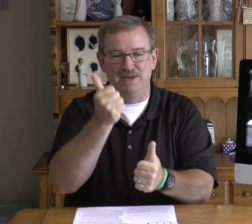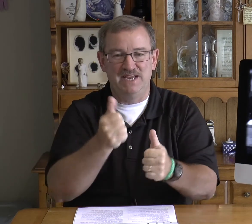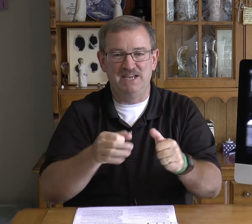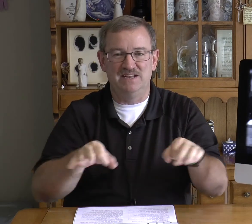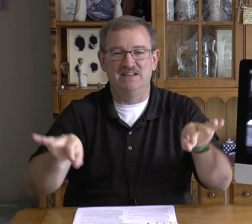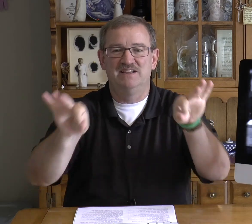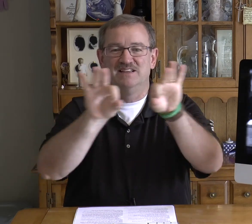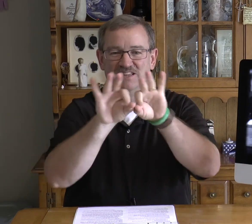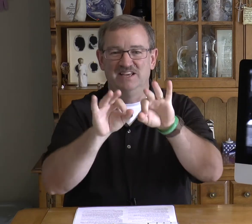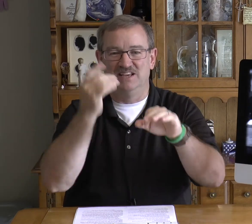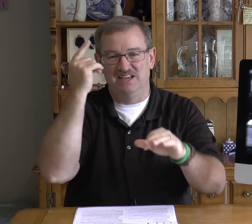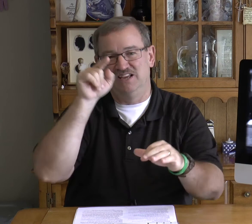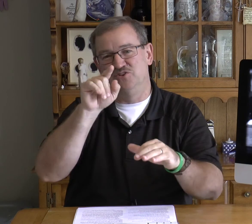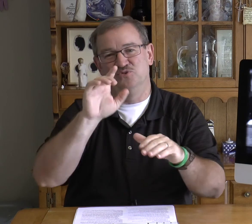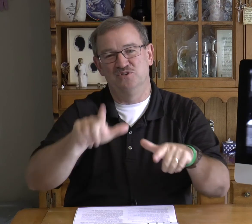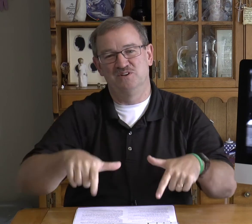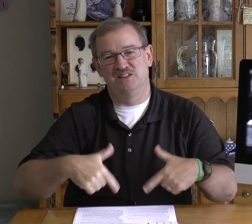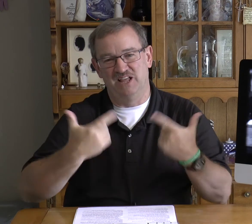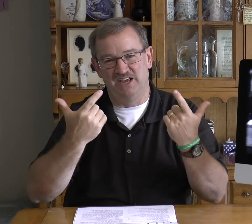main thing in your life